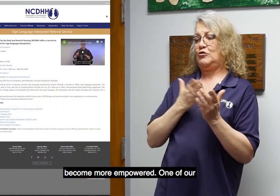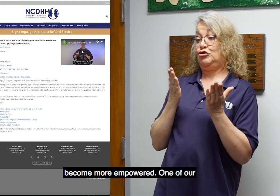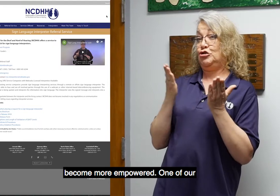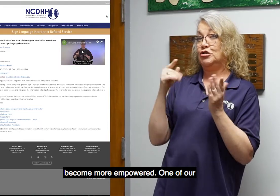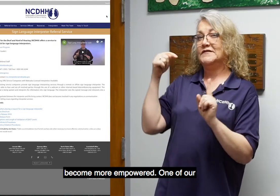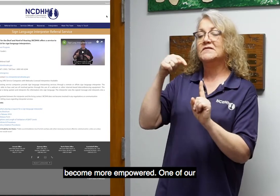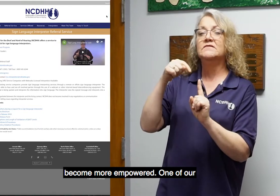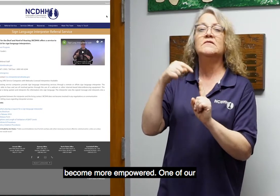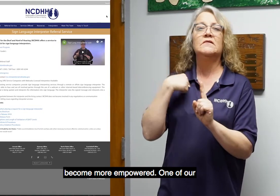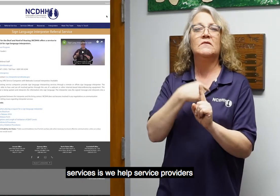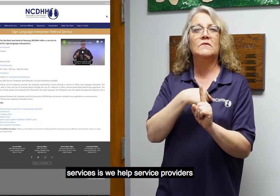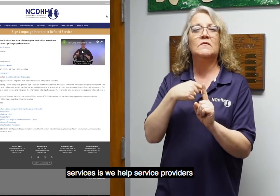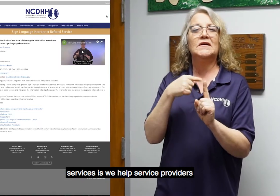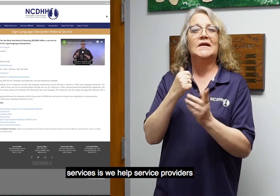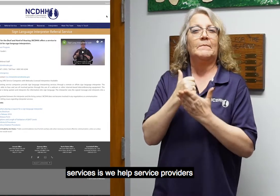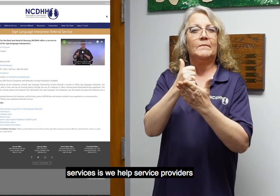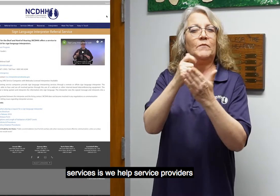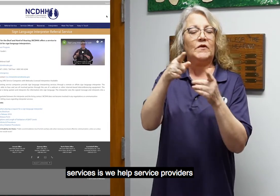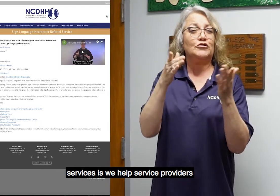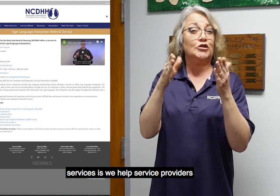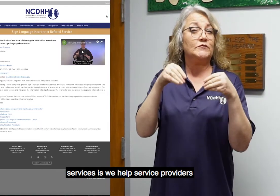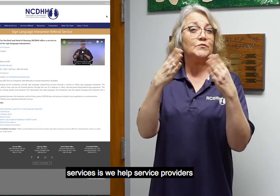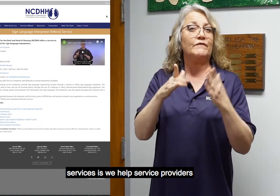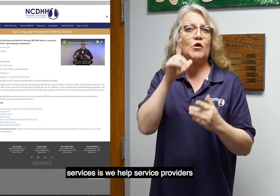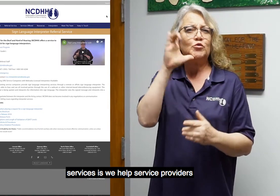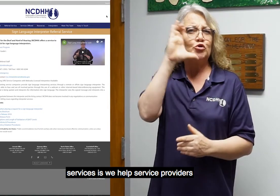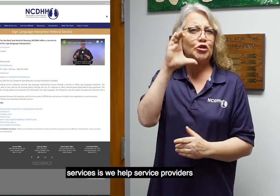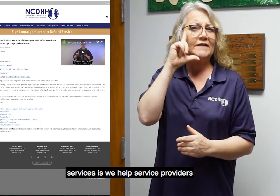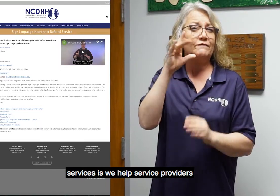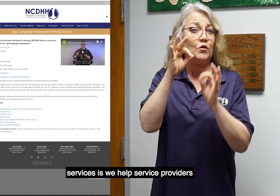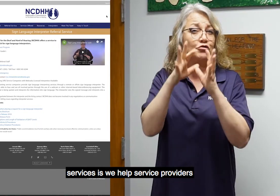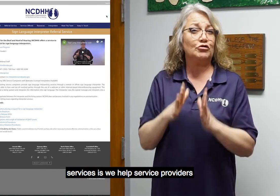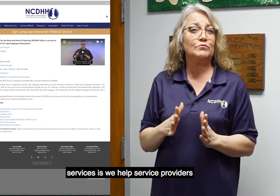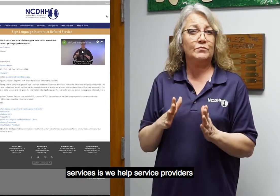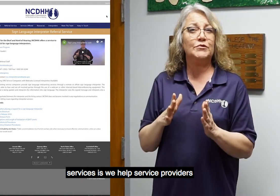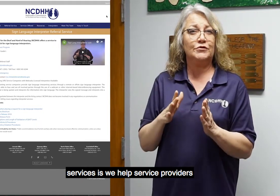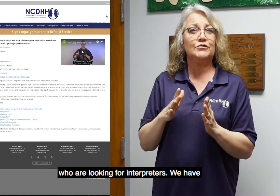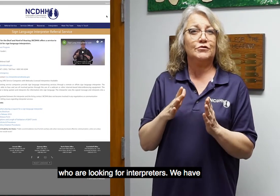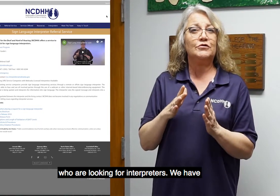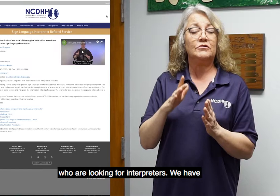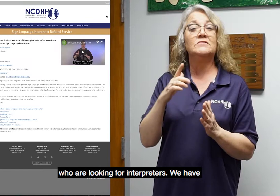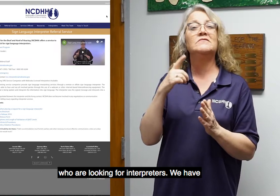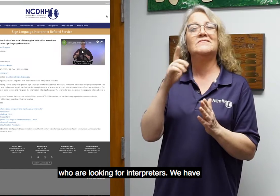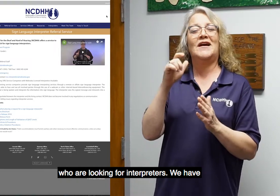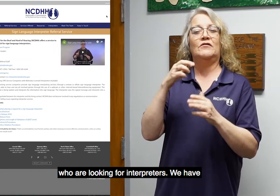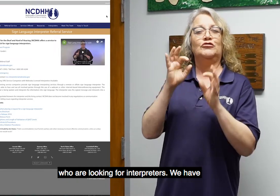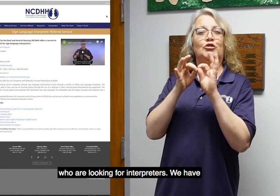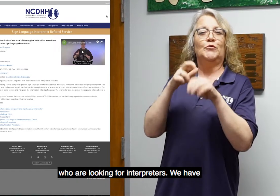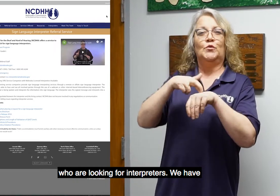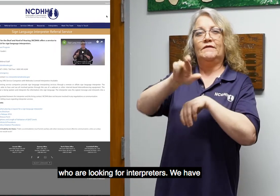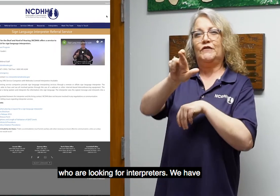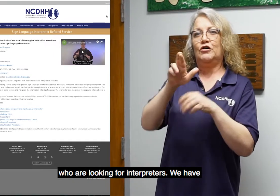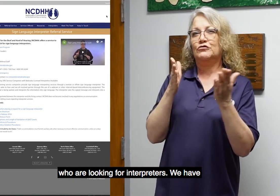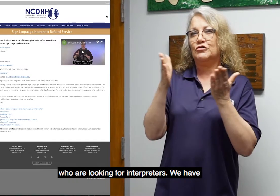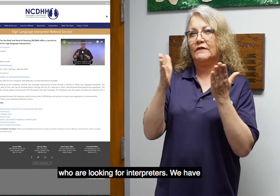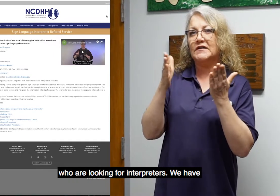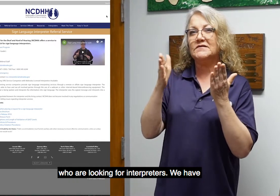One of our services is we help service providers who are looking for interpreters. We have an interpreter